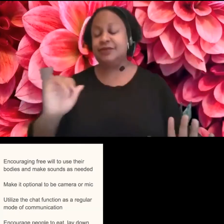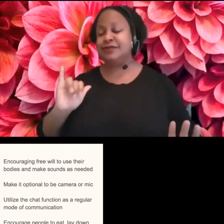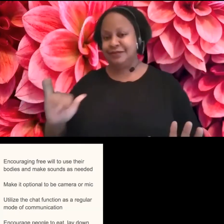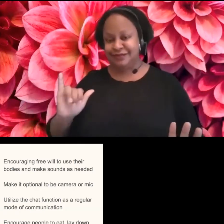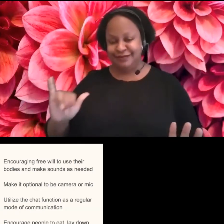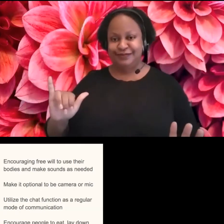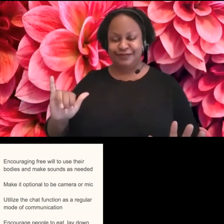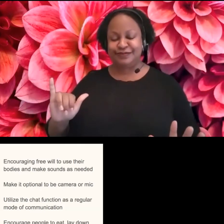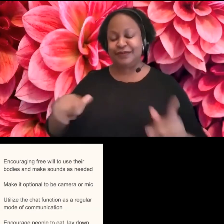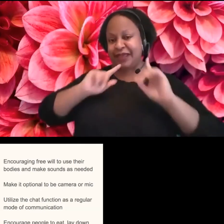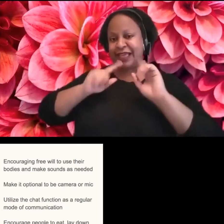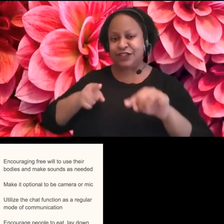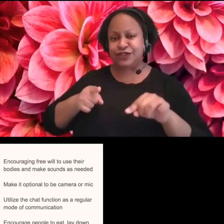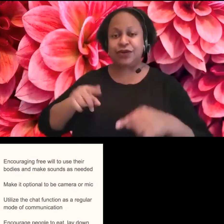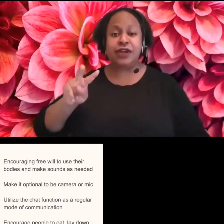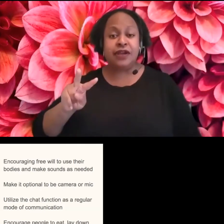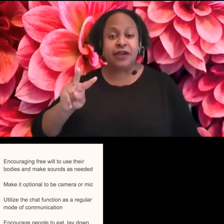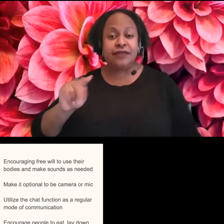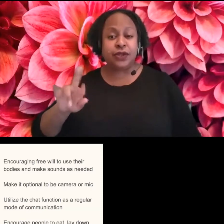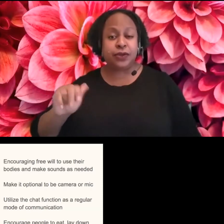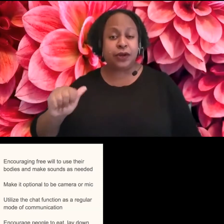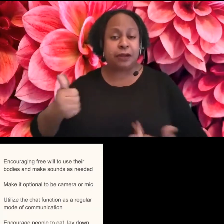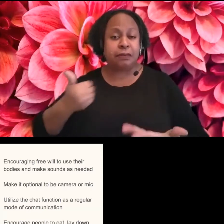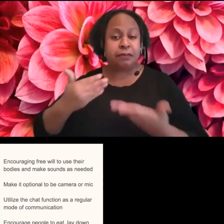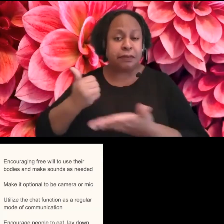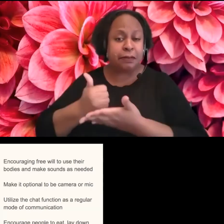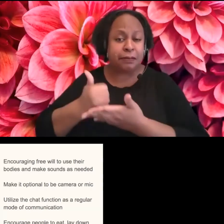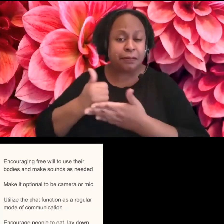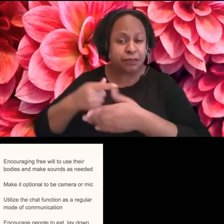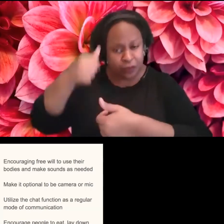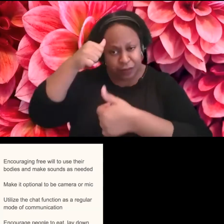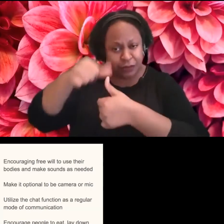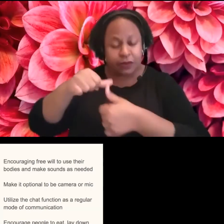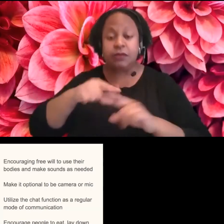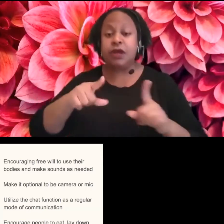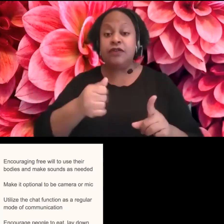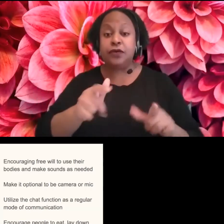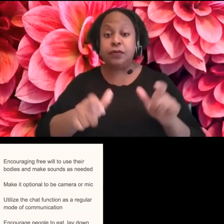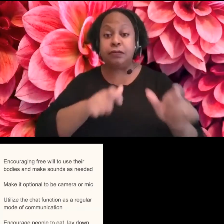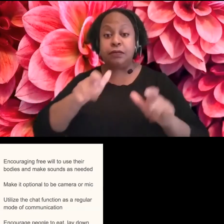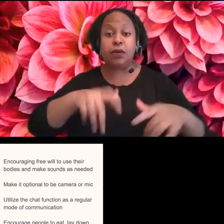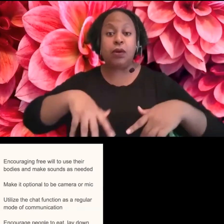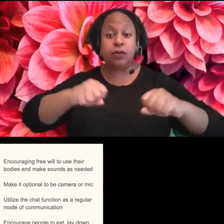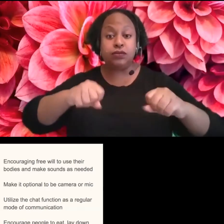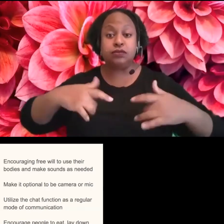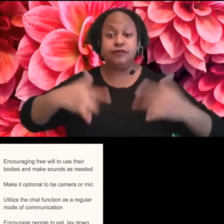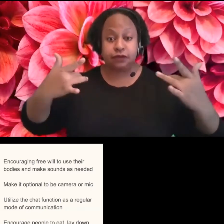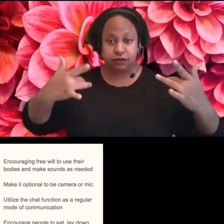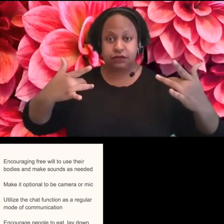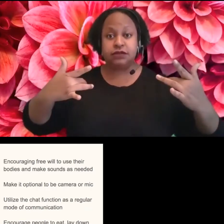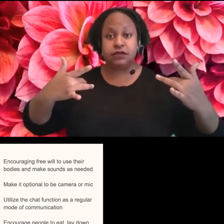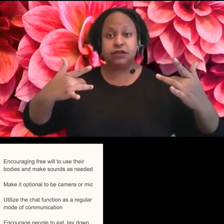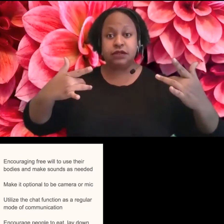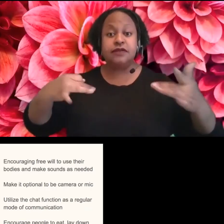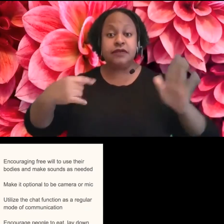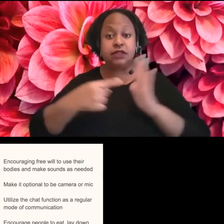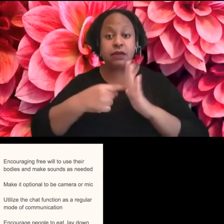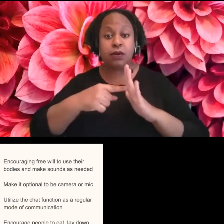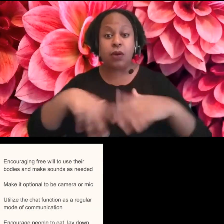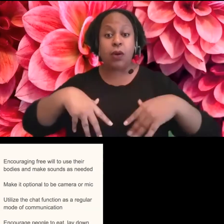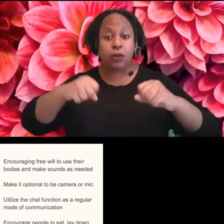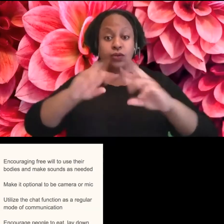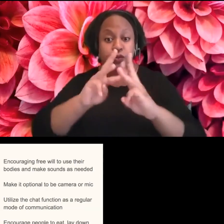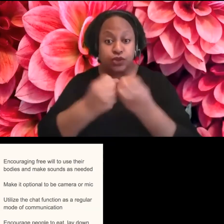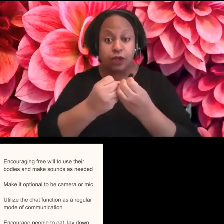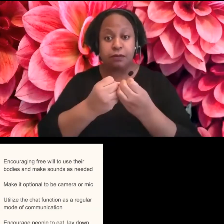uh, maybe Victoria, you remember as I speak, but I know a few people I know are doing things such as, you know, if they're having a workshop on a